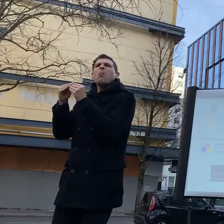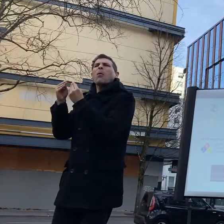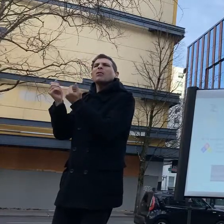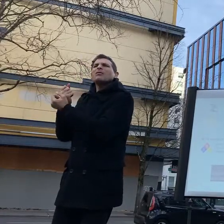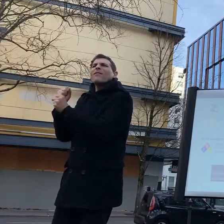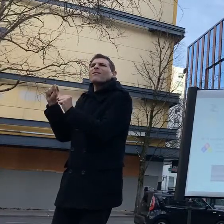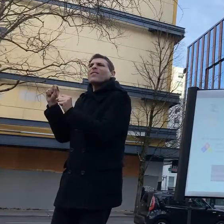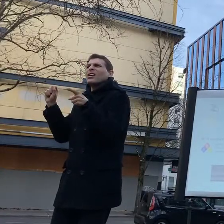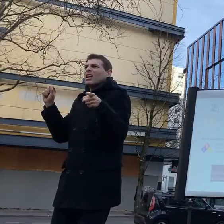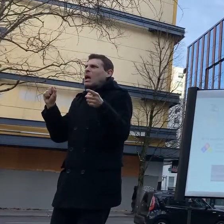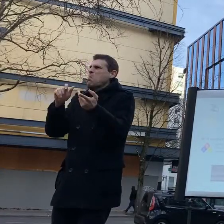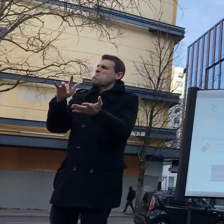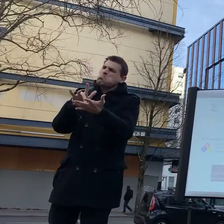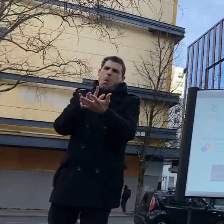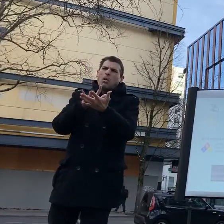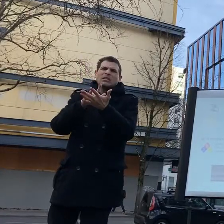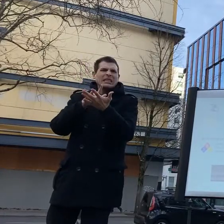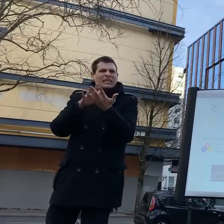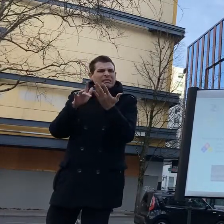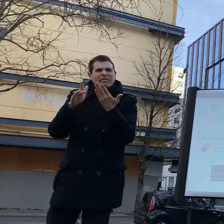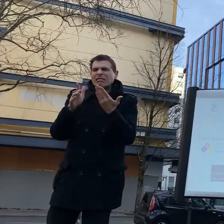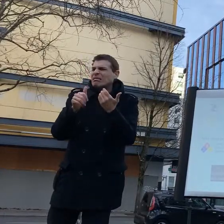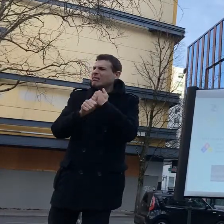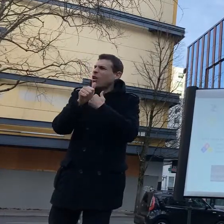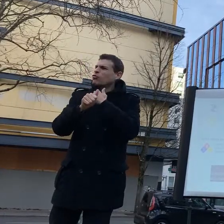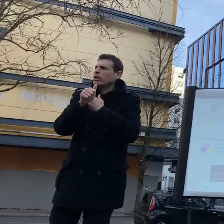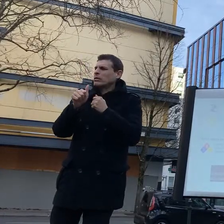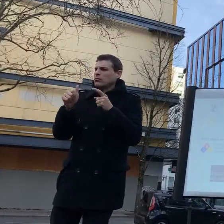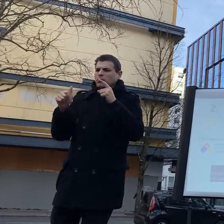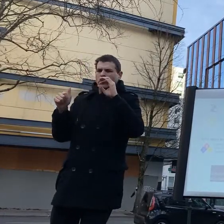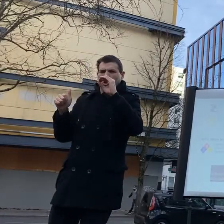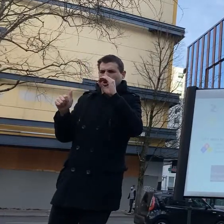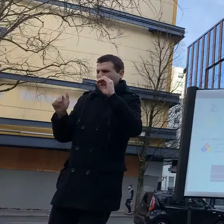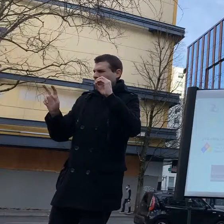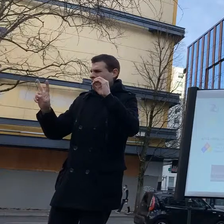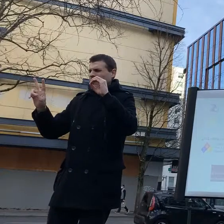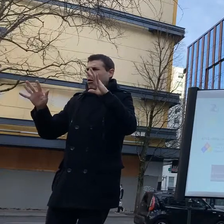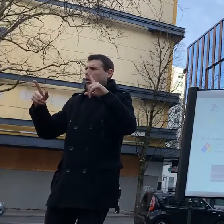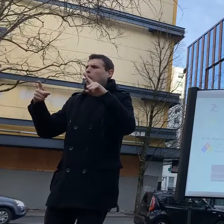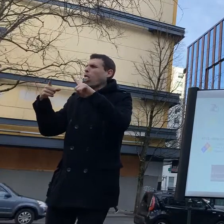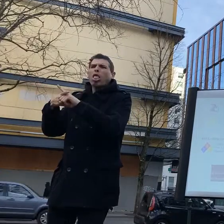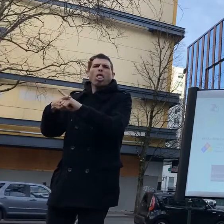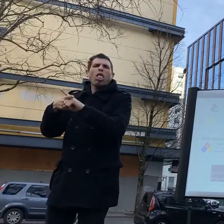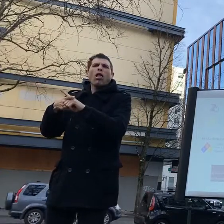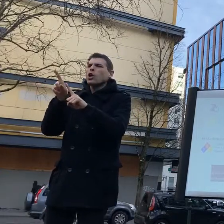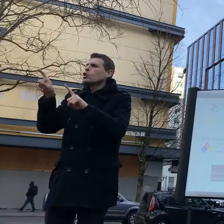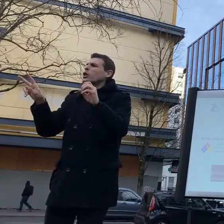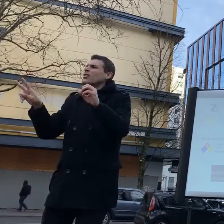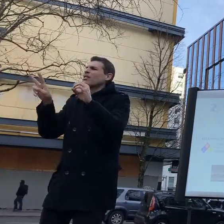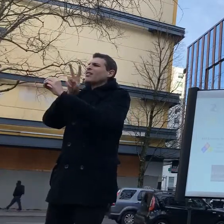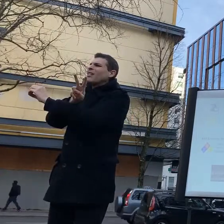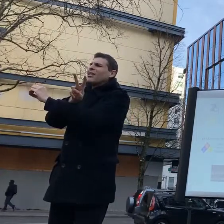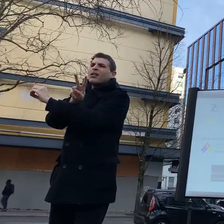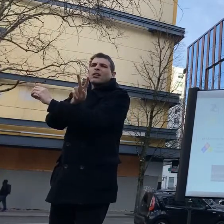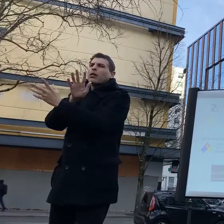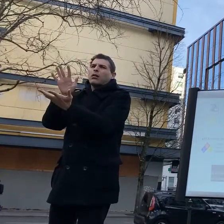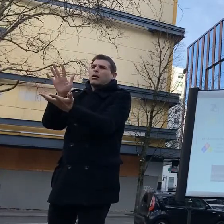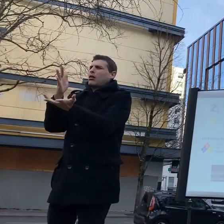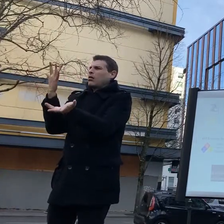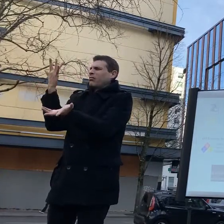this is a huge concern because of how law enforcement including our own portland police bureau